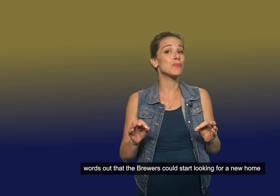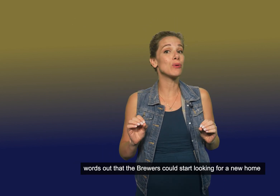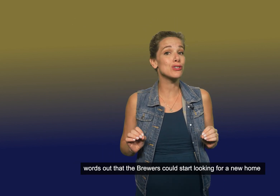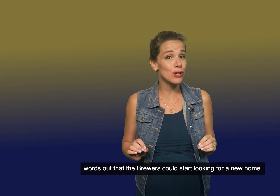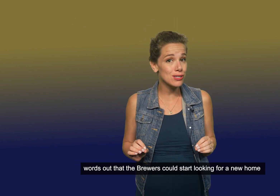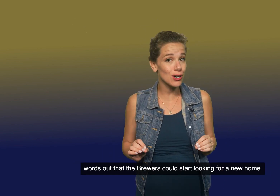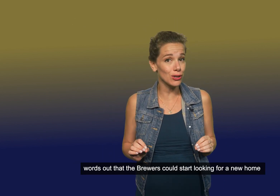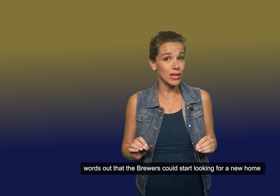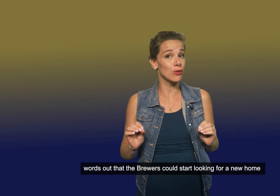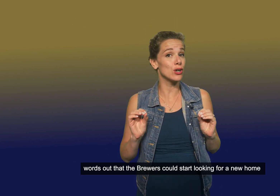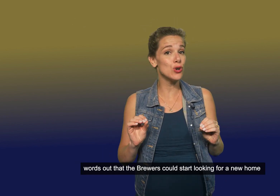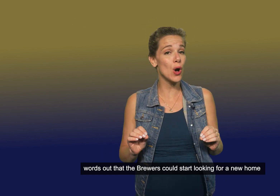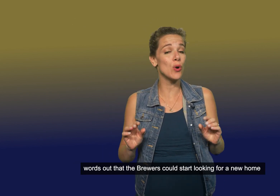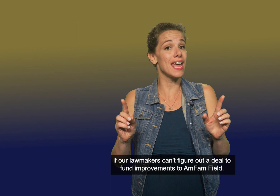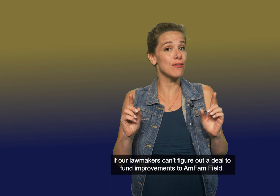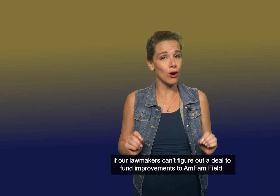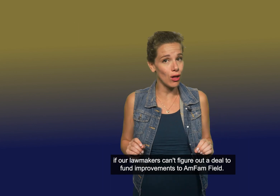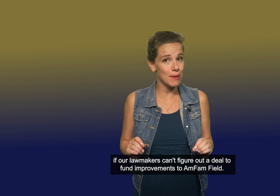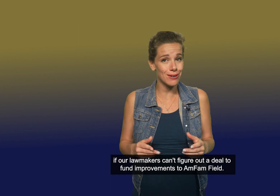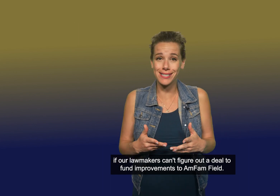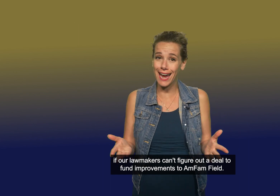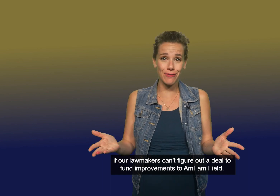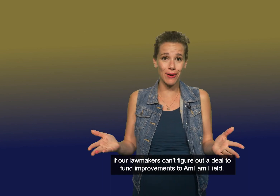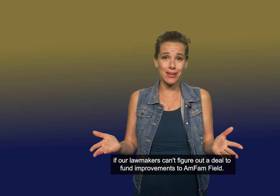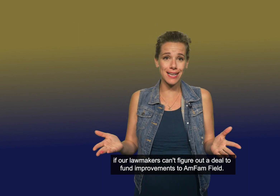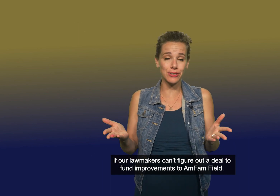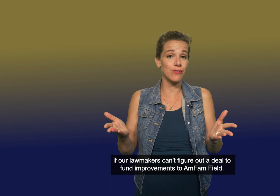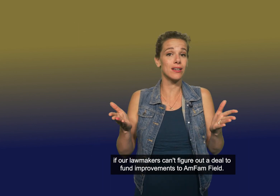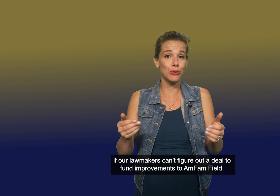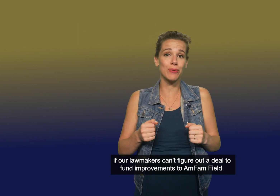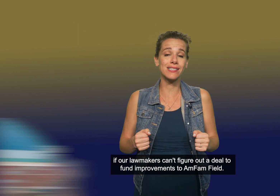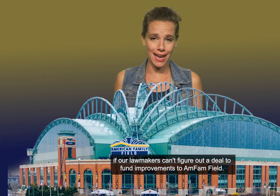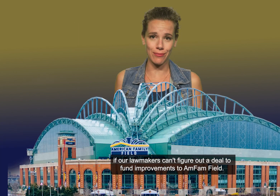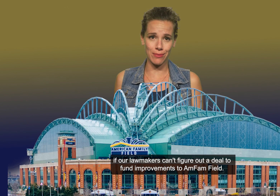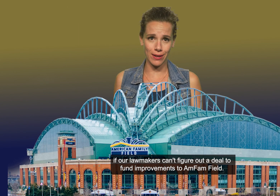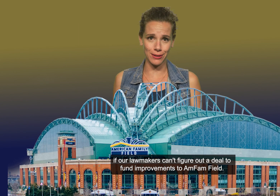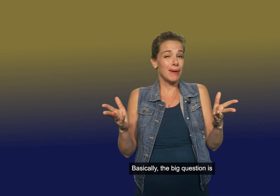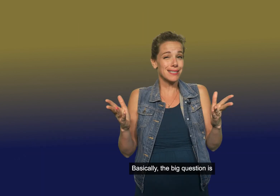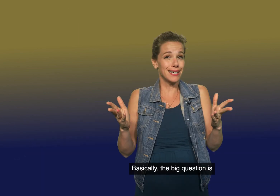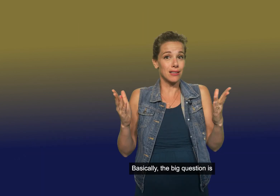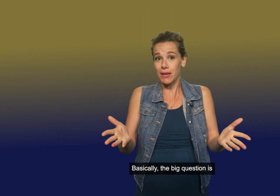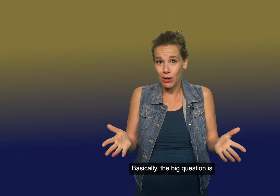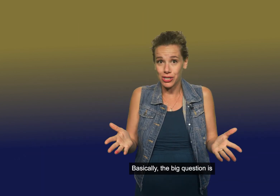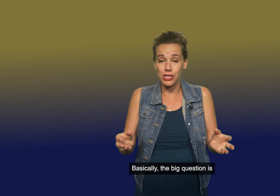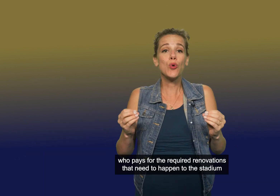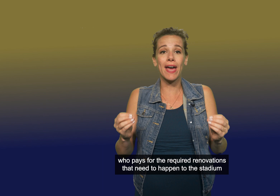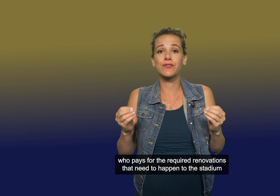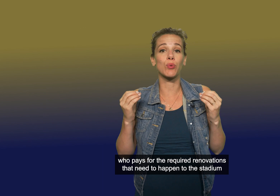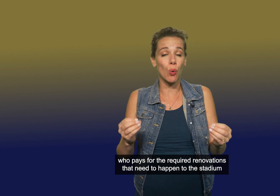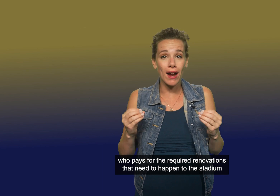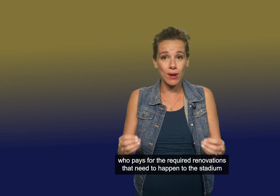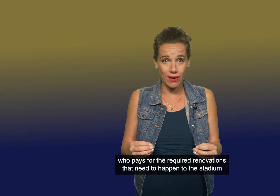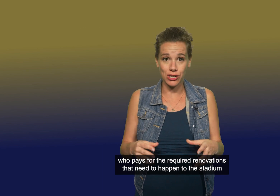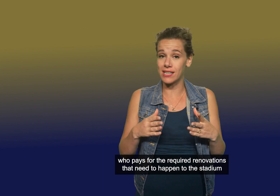words out that the Brewers could start looking for a new home if our lawmakers can't figure out a deal to fund improvements to AmFam Field. Basically, the big question is who